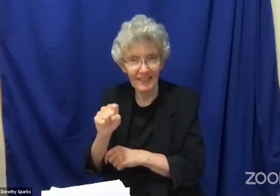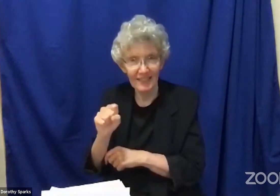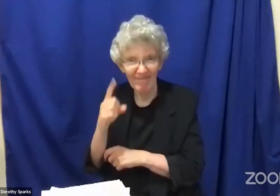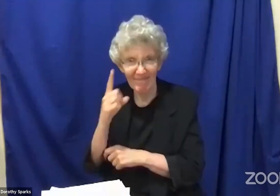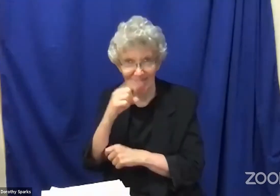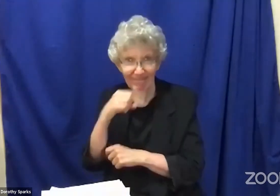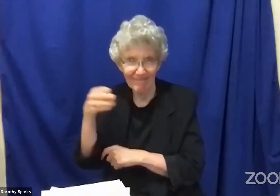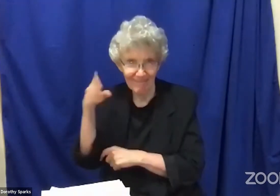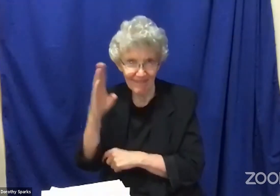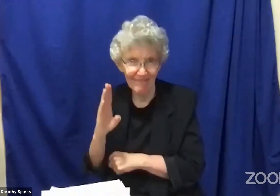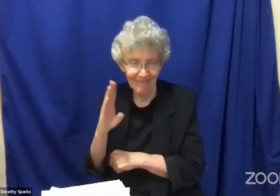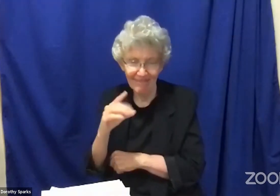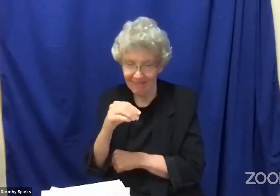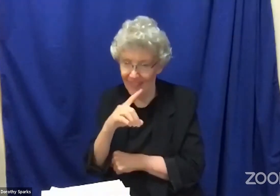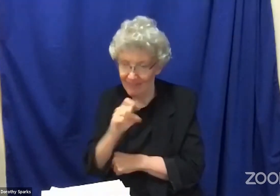meant for worshipping different gods.